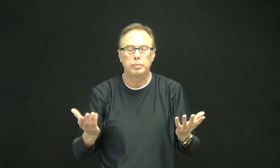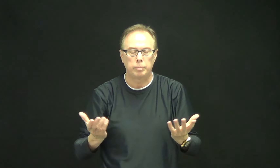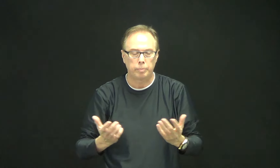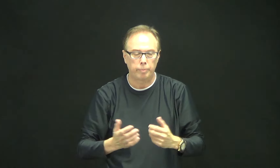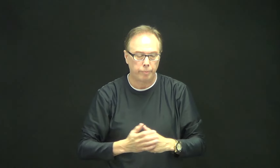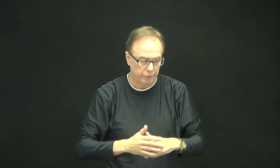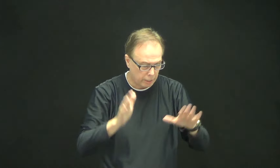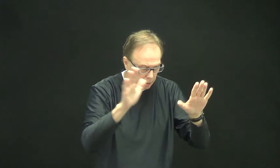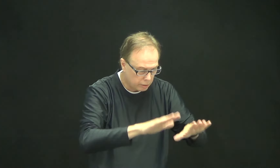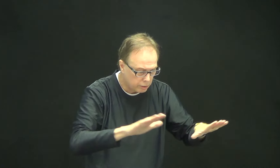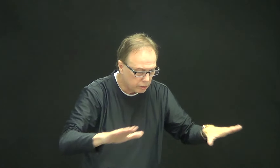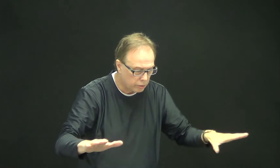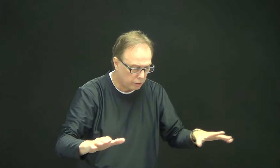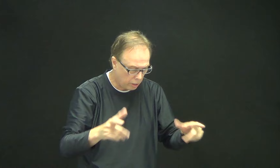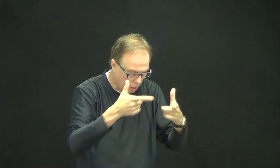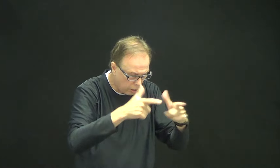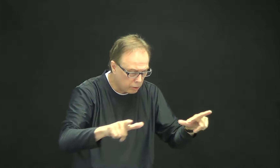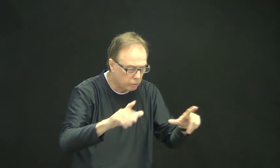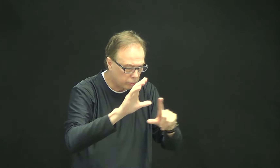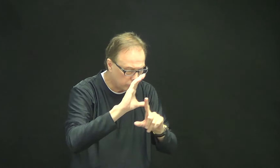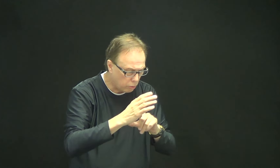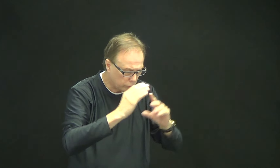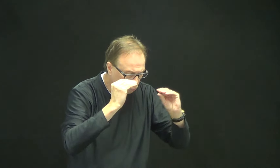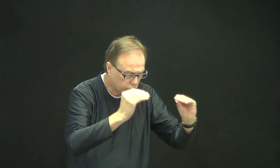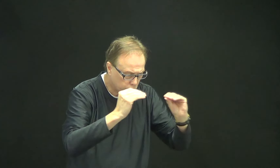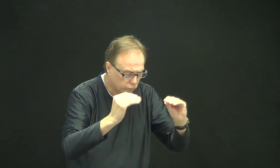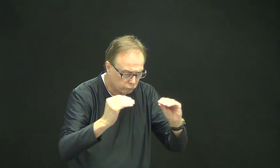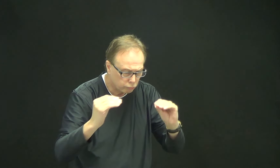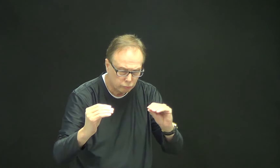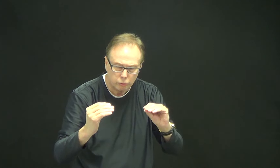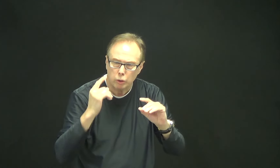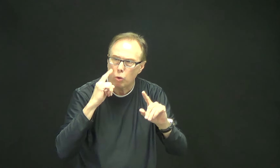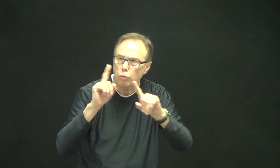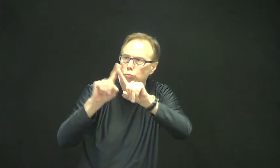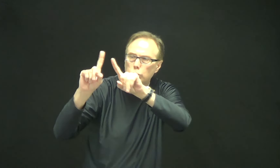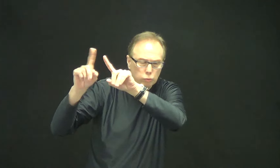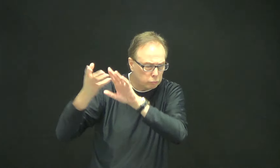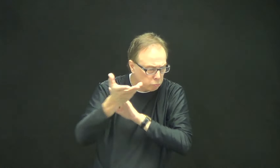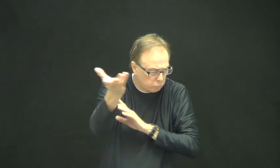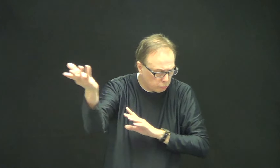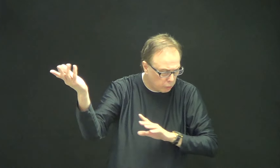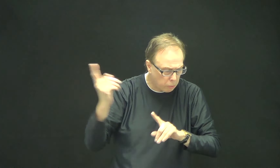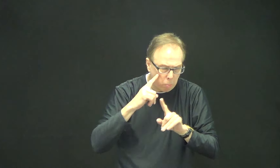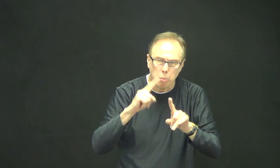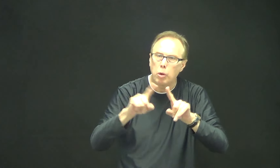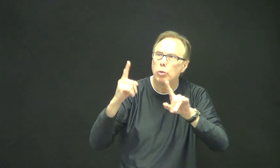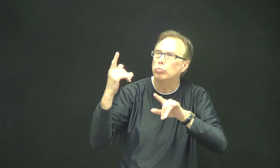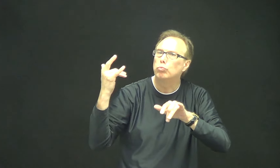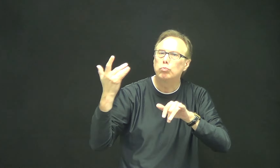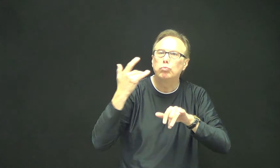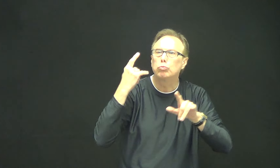We teach the young our differences, yet look how we're the same.